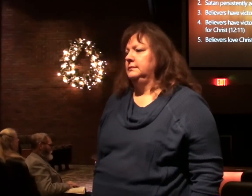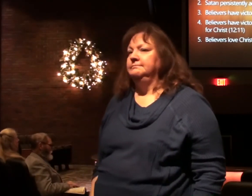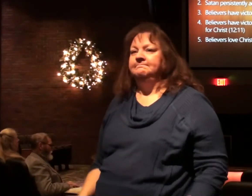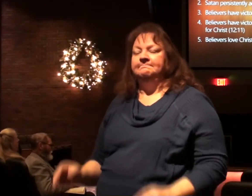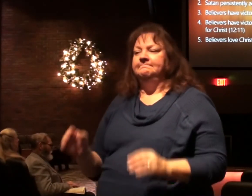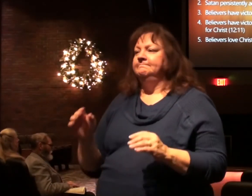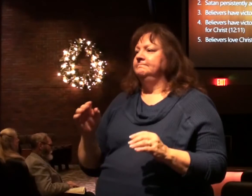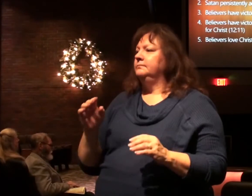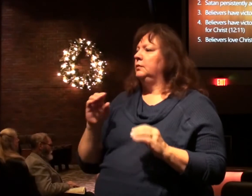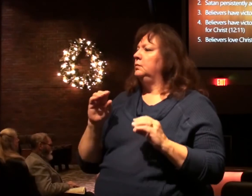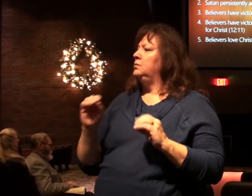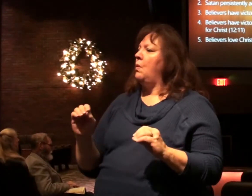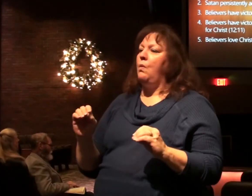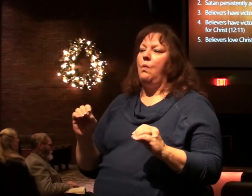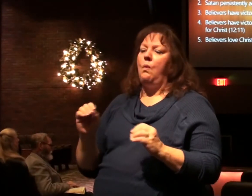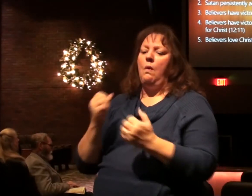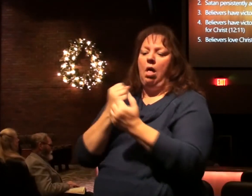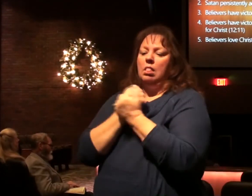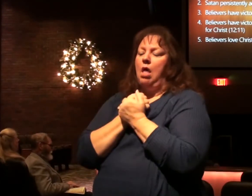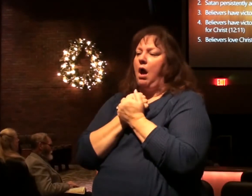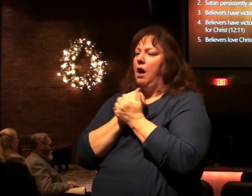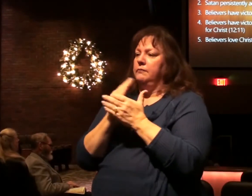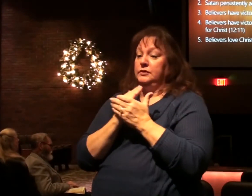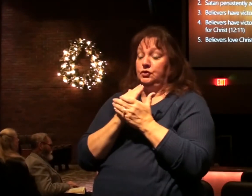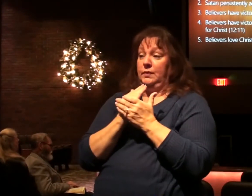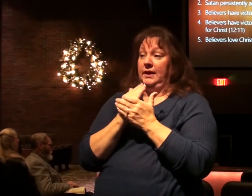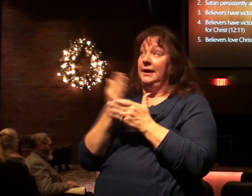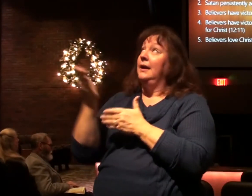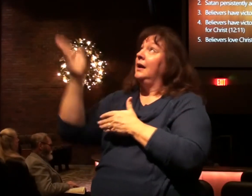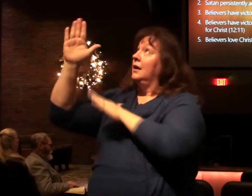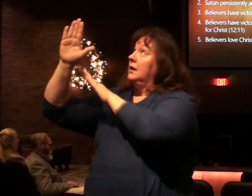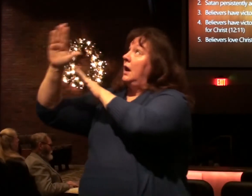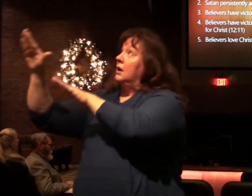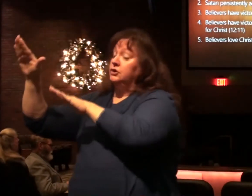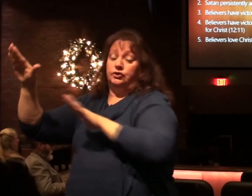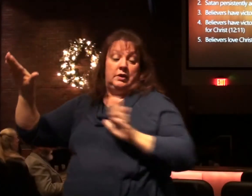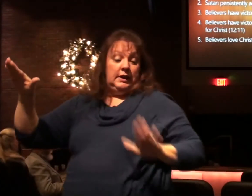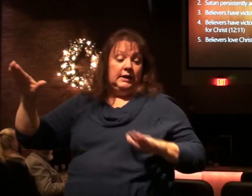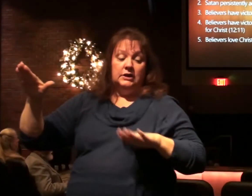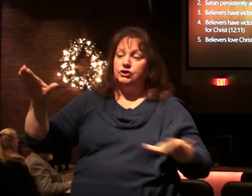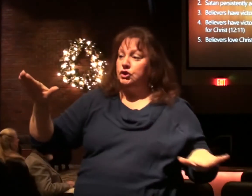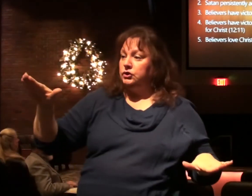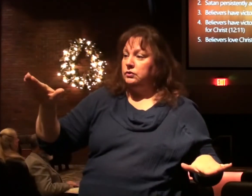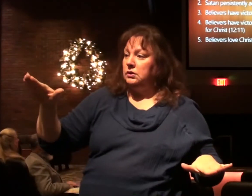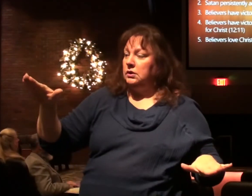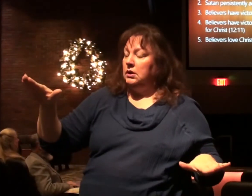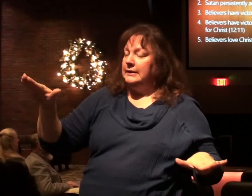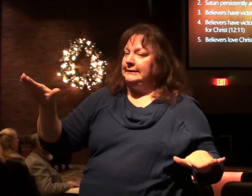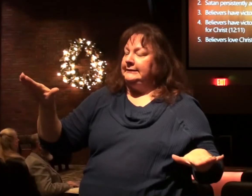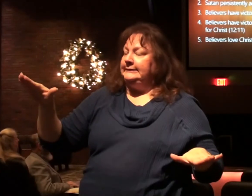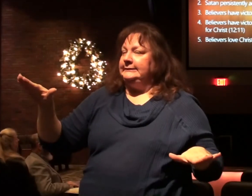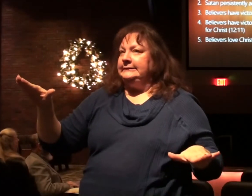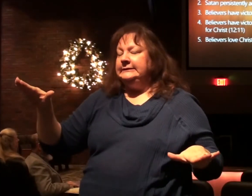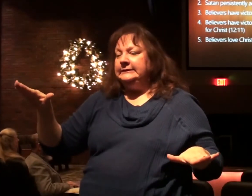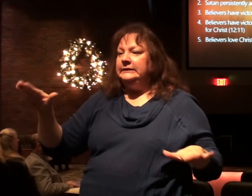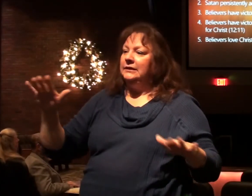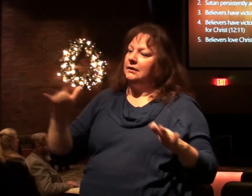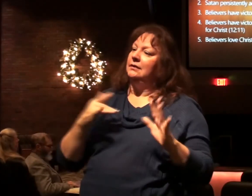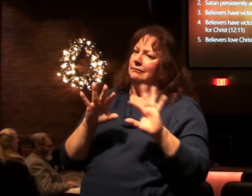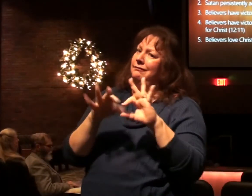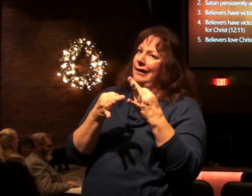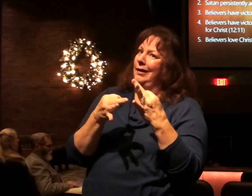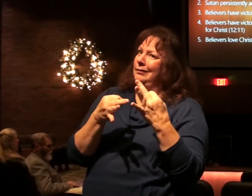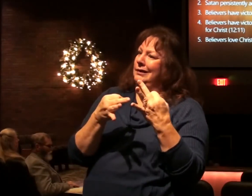There can be no love between the children of God and the children of the devil. That doesn't mean we don't have family